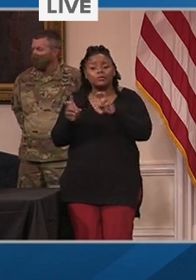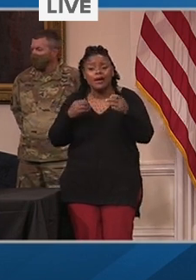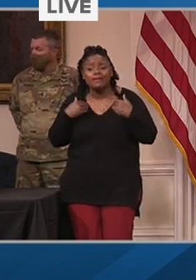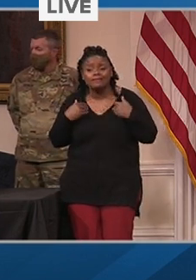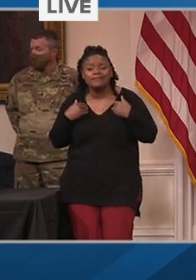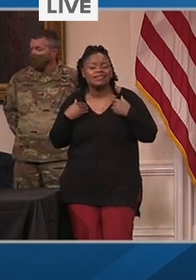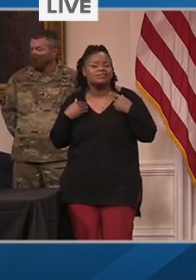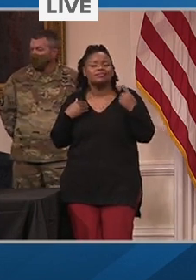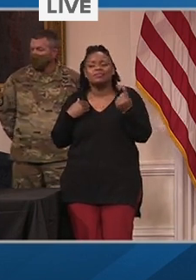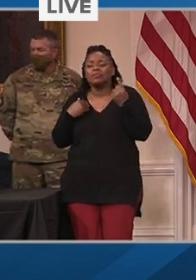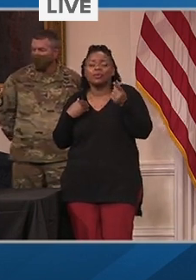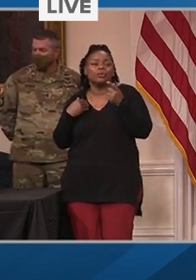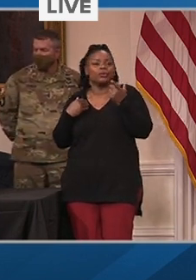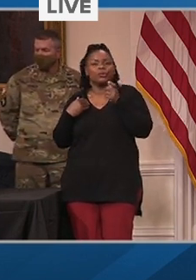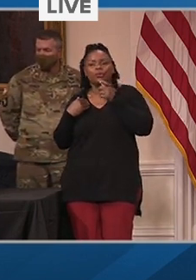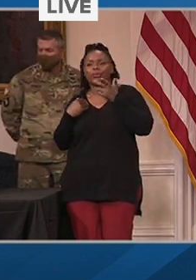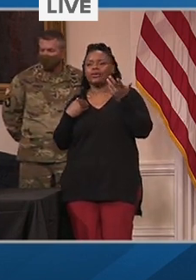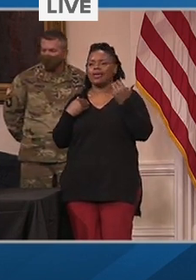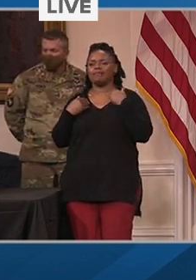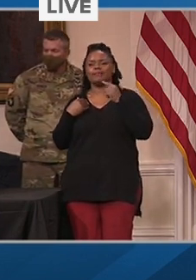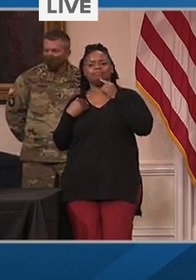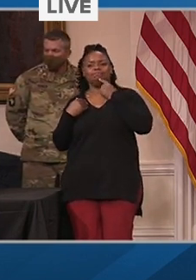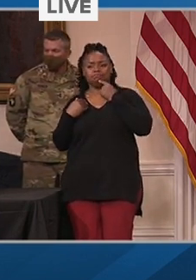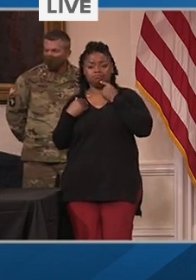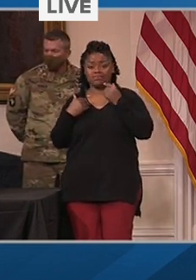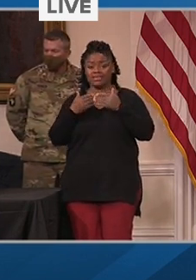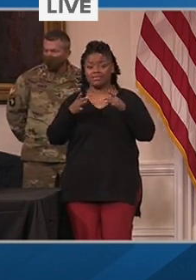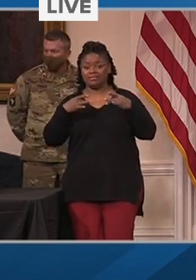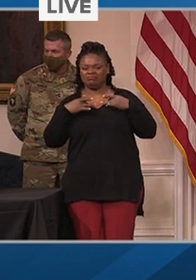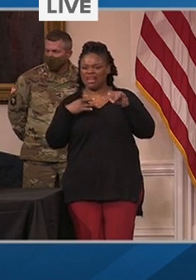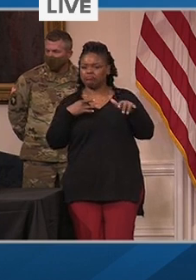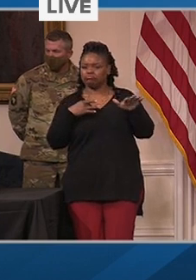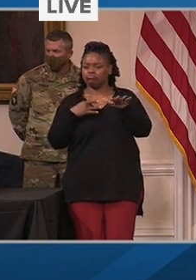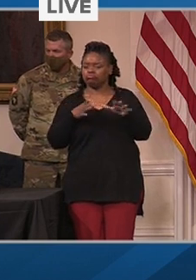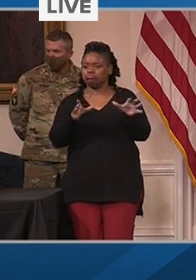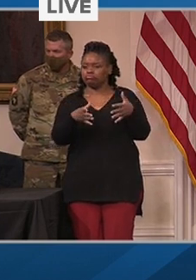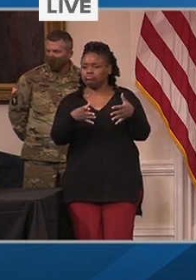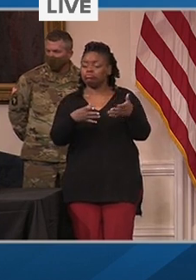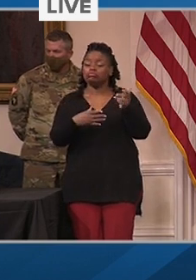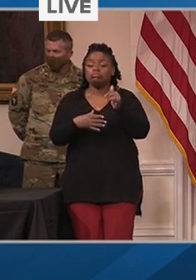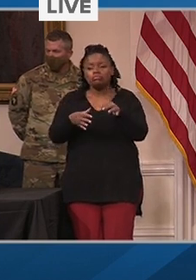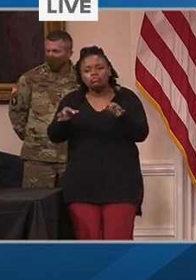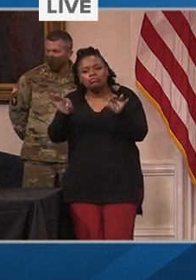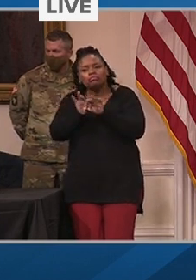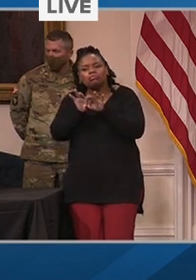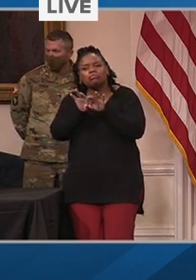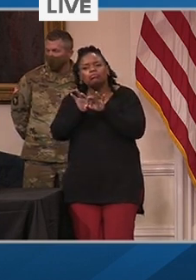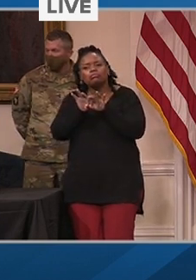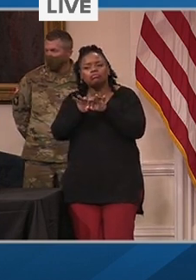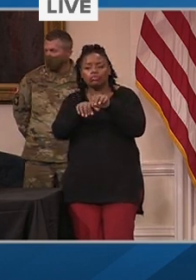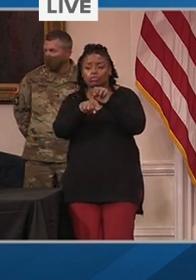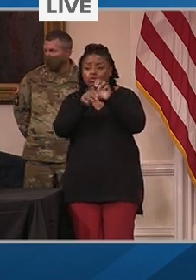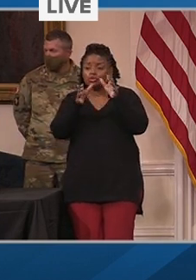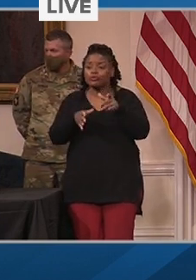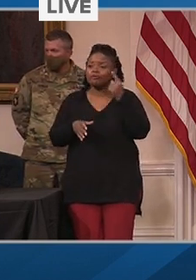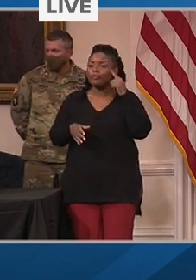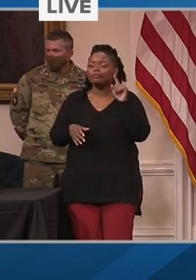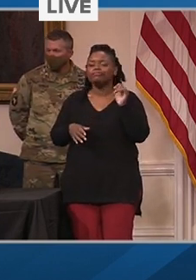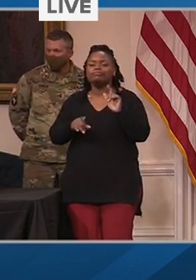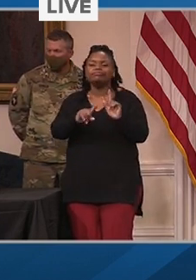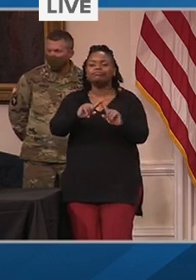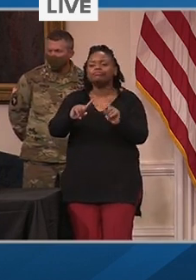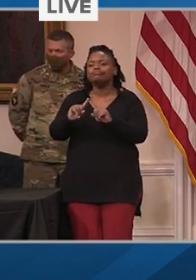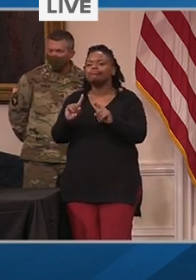due to comorbidities, as well as essential workers in critical utilities and other